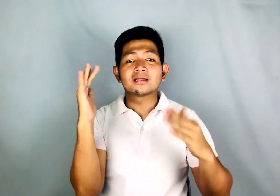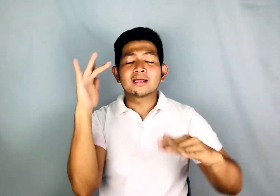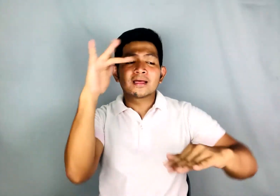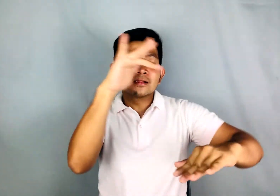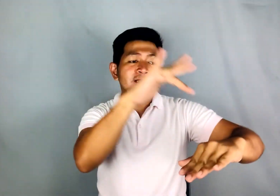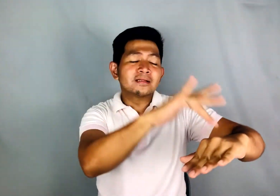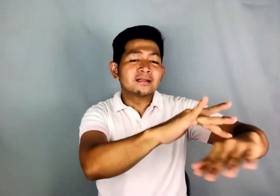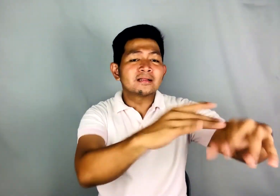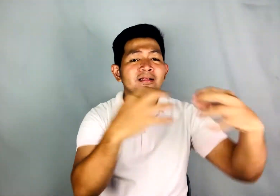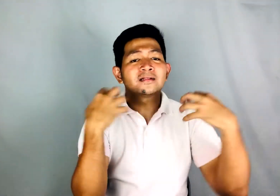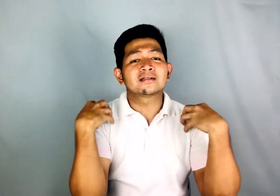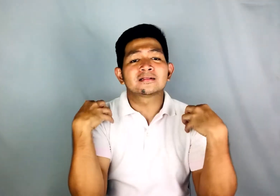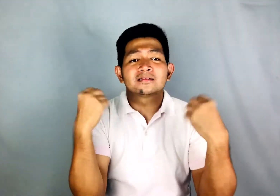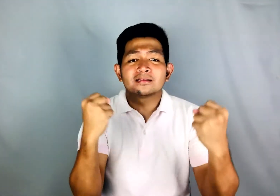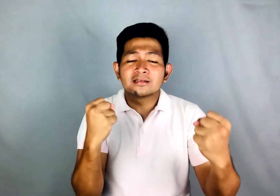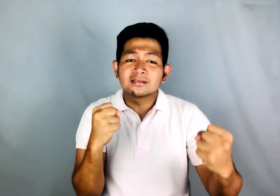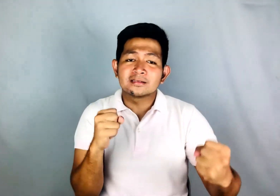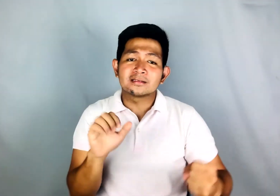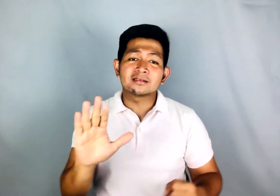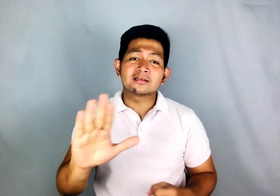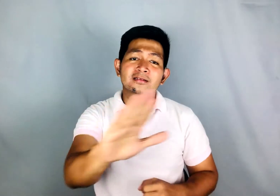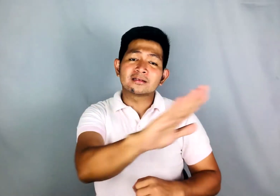the land